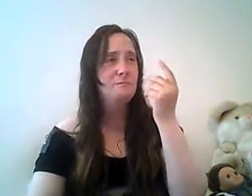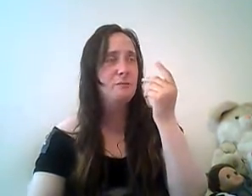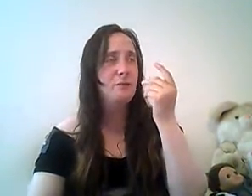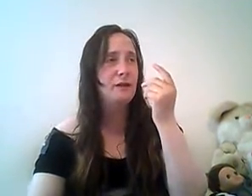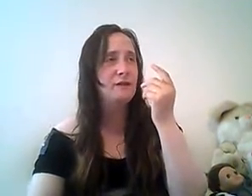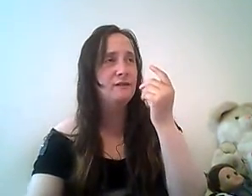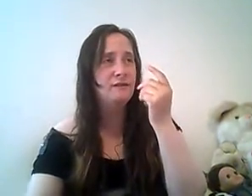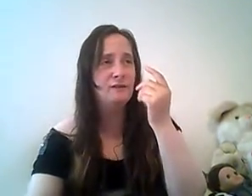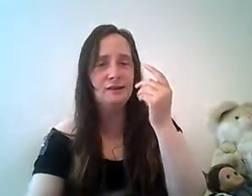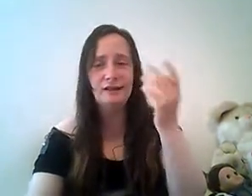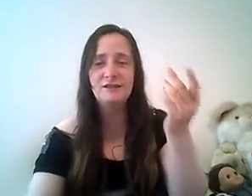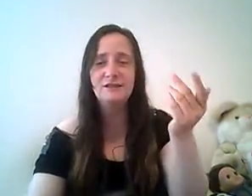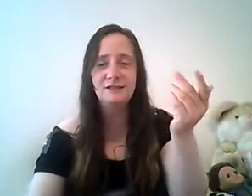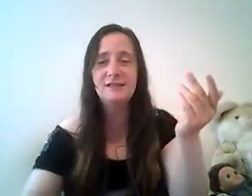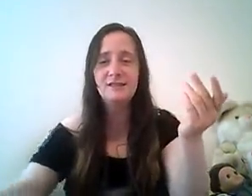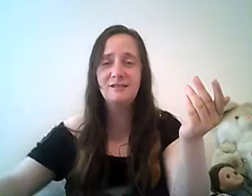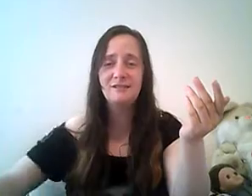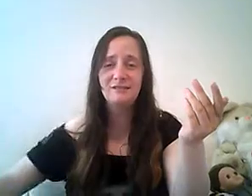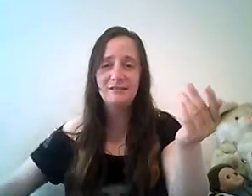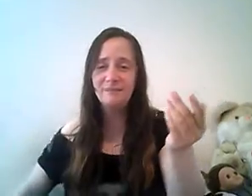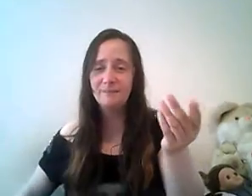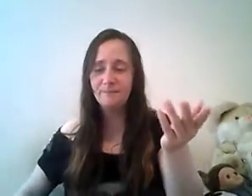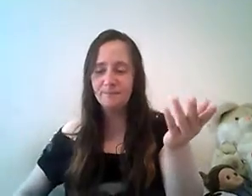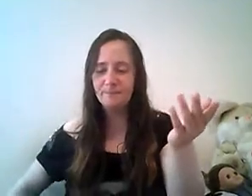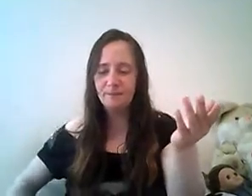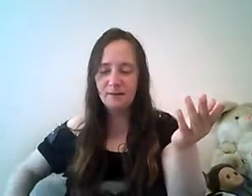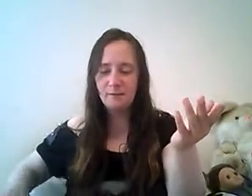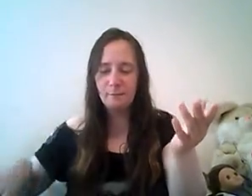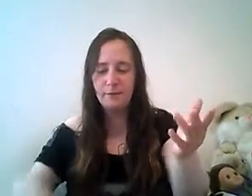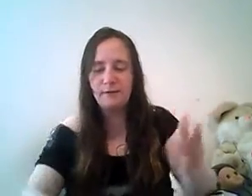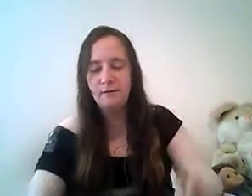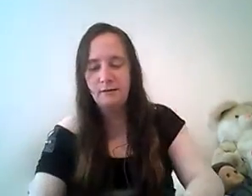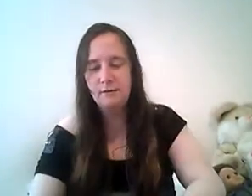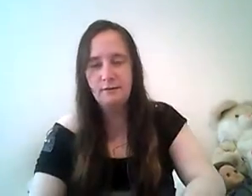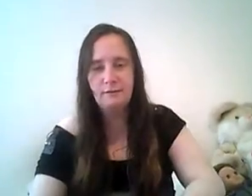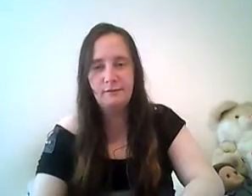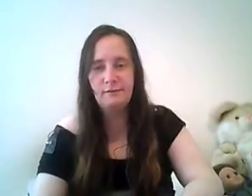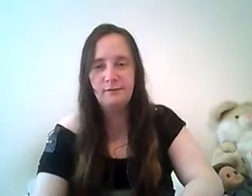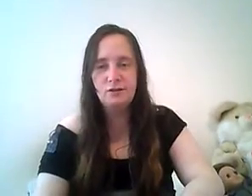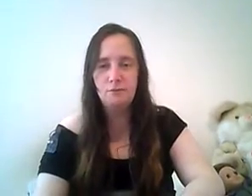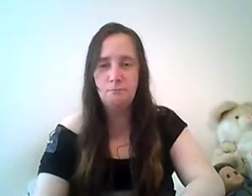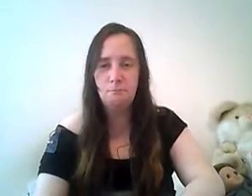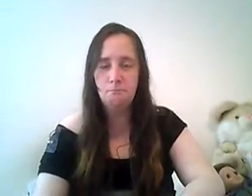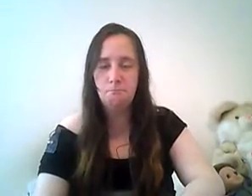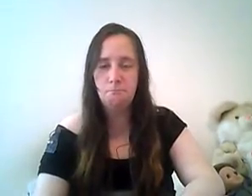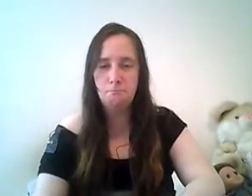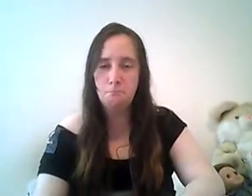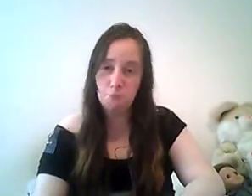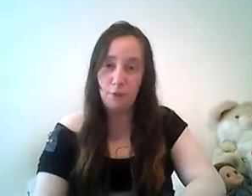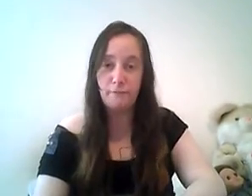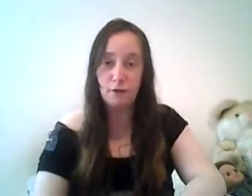people thinking you're attention seeker but then to the teacher motherfucker